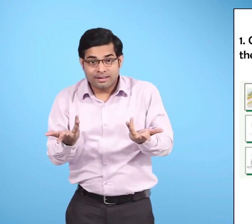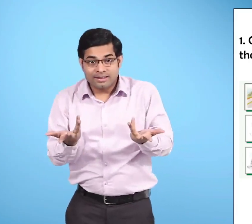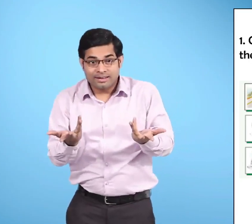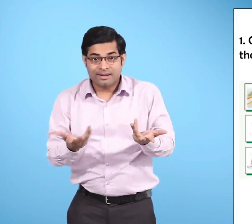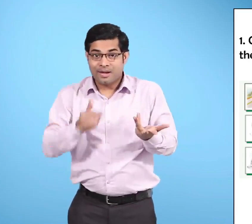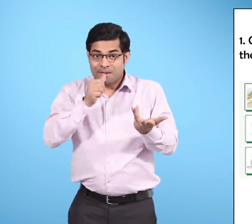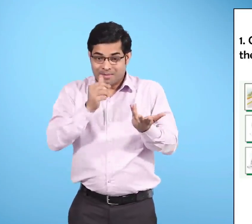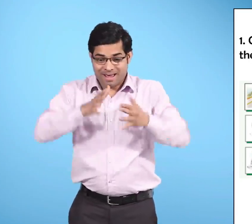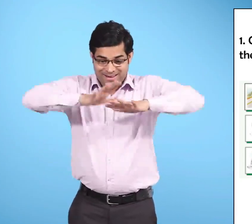Or a dock